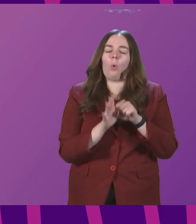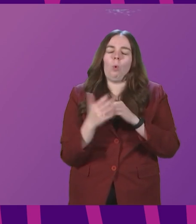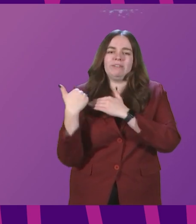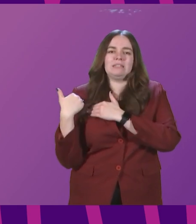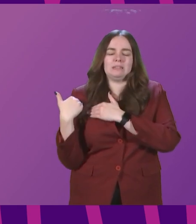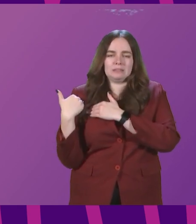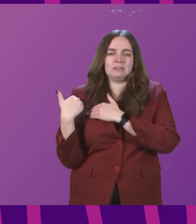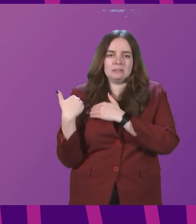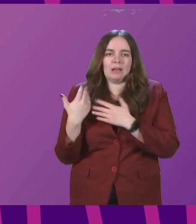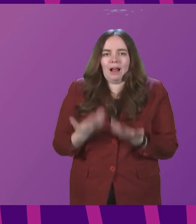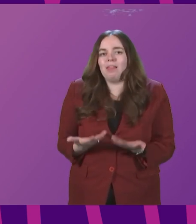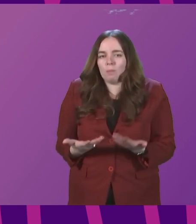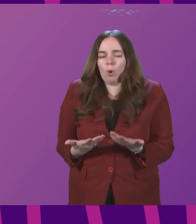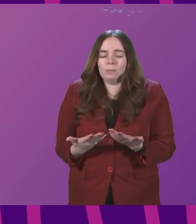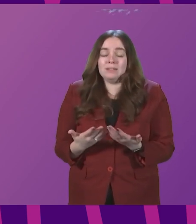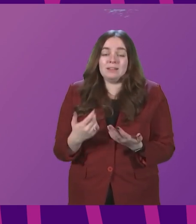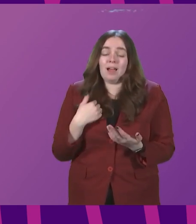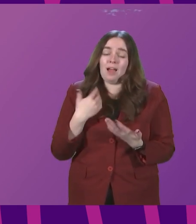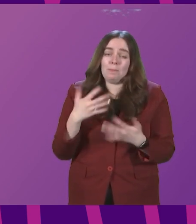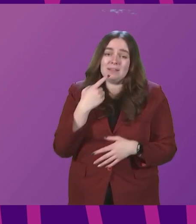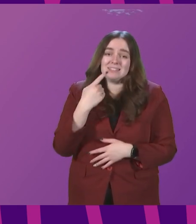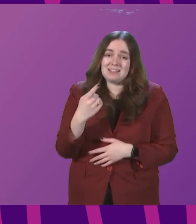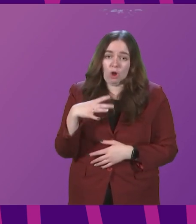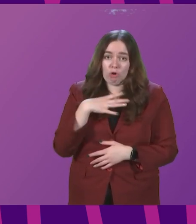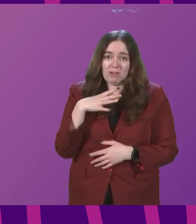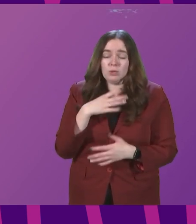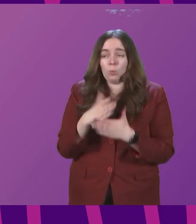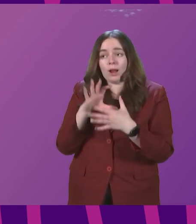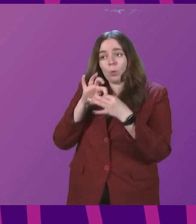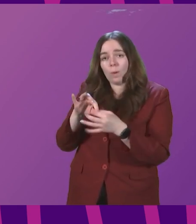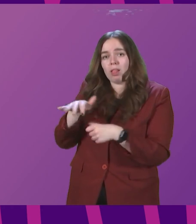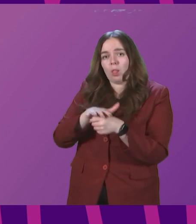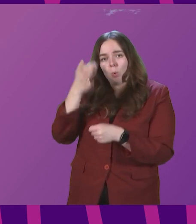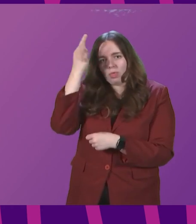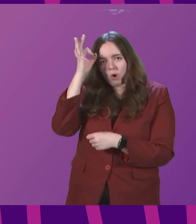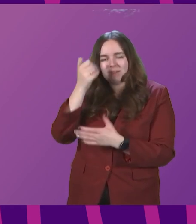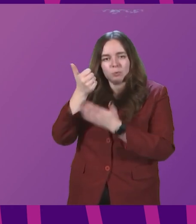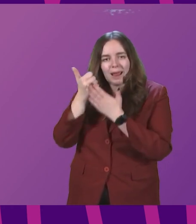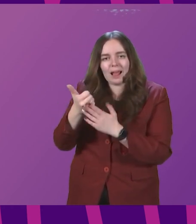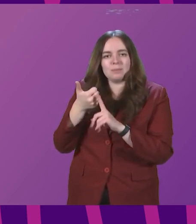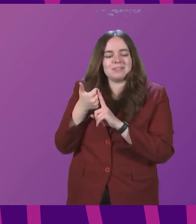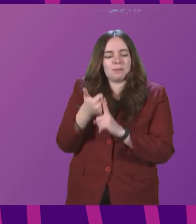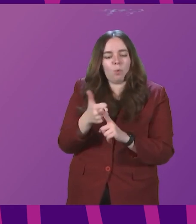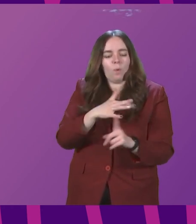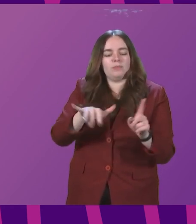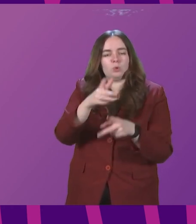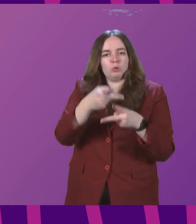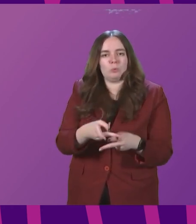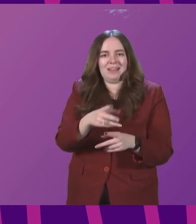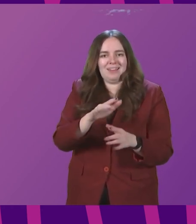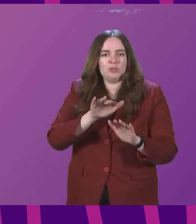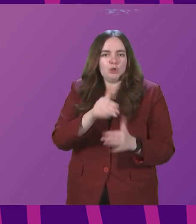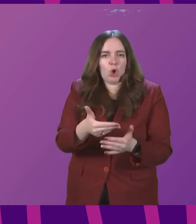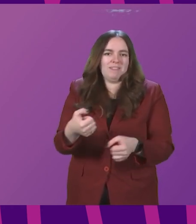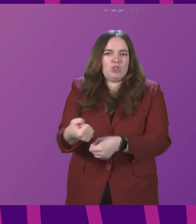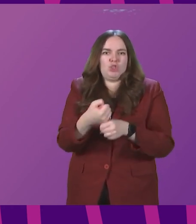at this time. Of course, as I said in my statement, we are working with local authorities to help support the social care service more generally